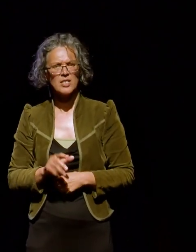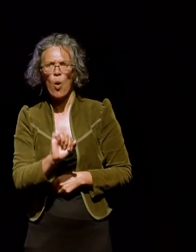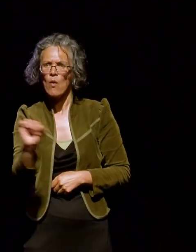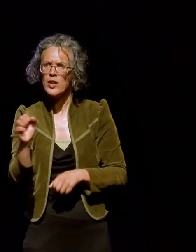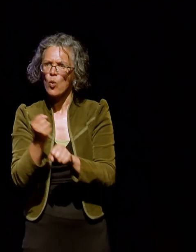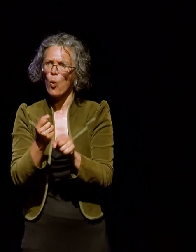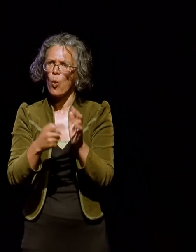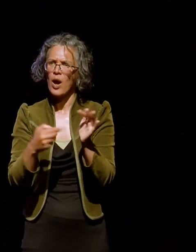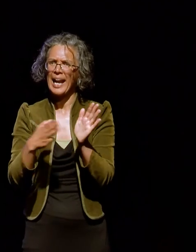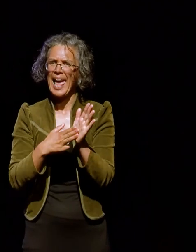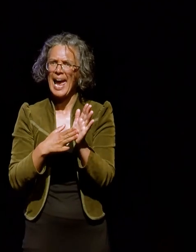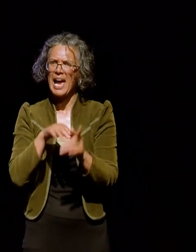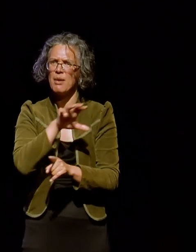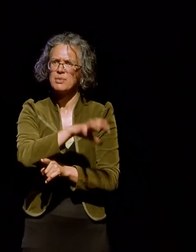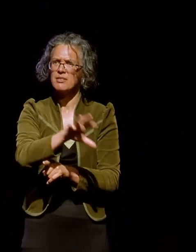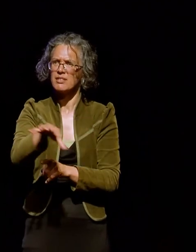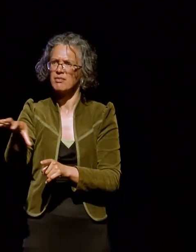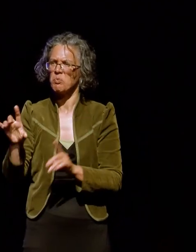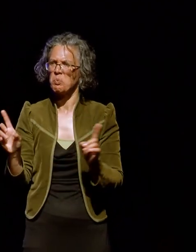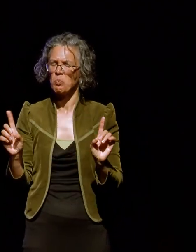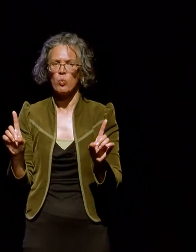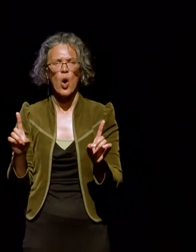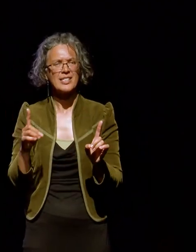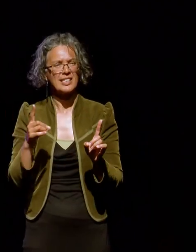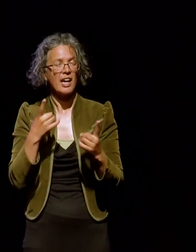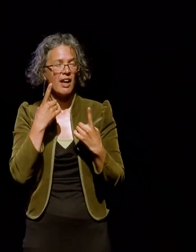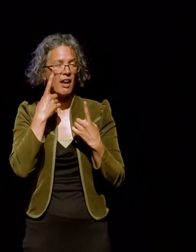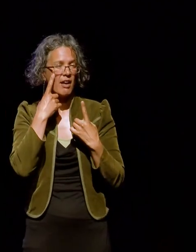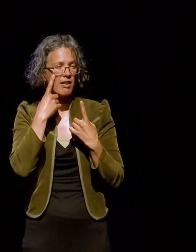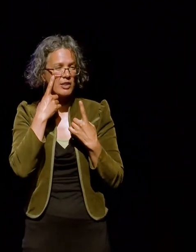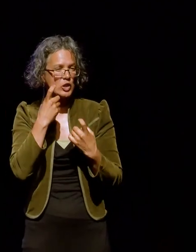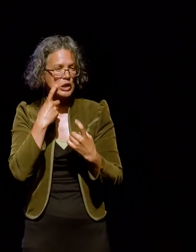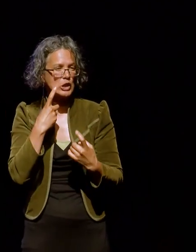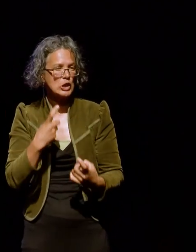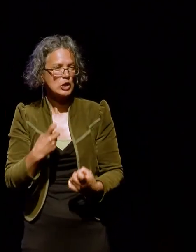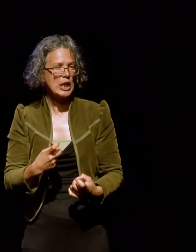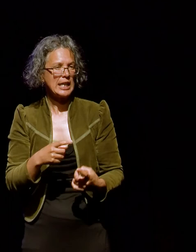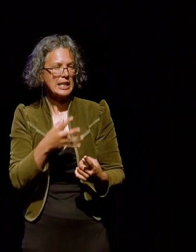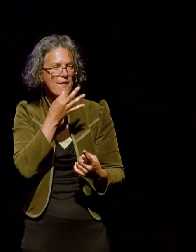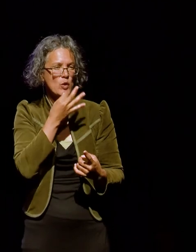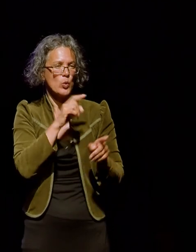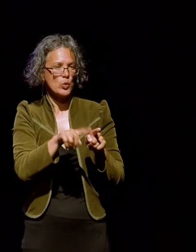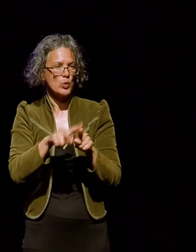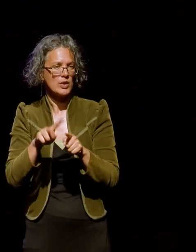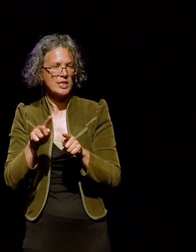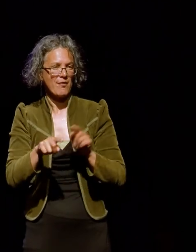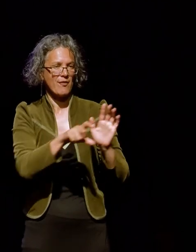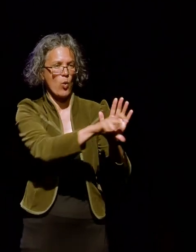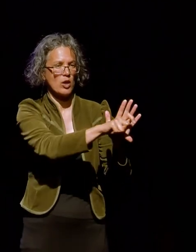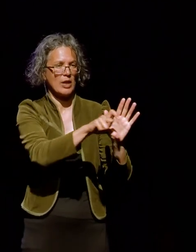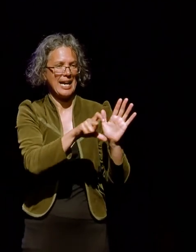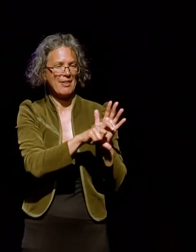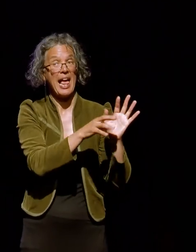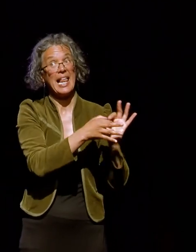Glam sector institutions? There's a few things you need to check before you start applying Creative Commons copyright licences to the content within your